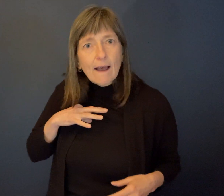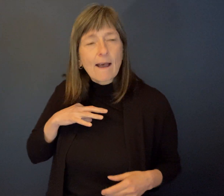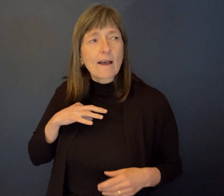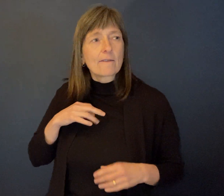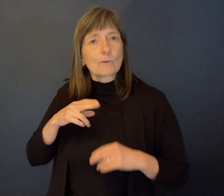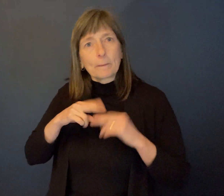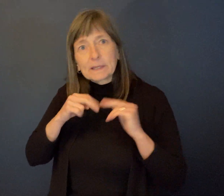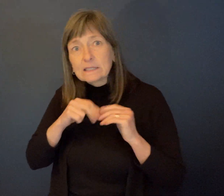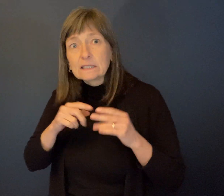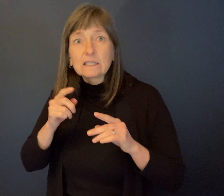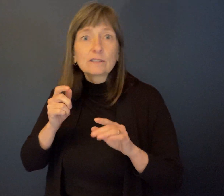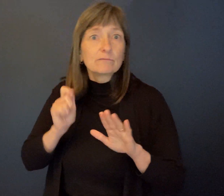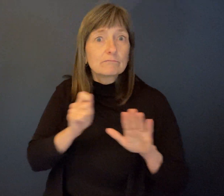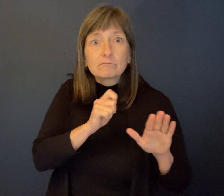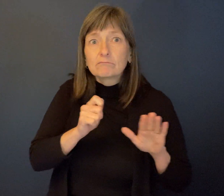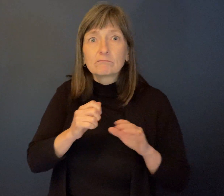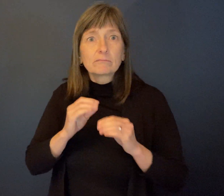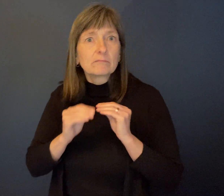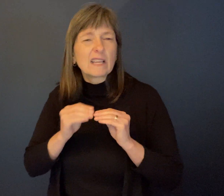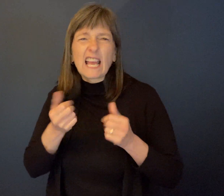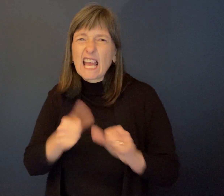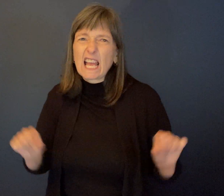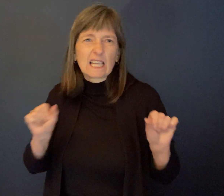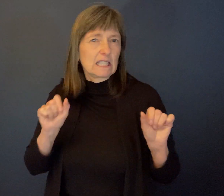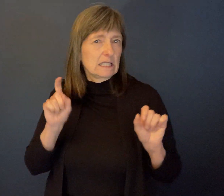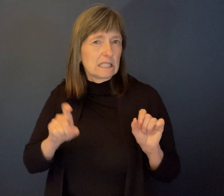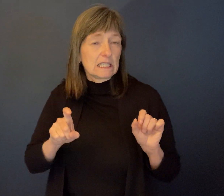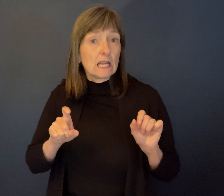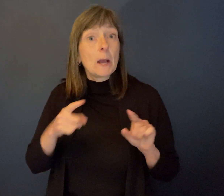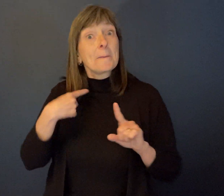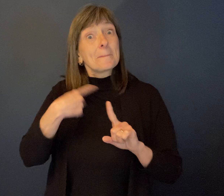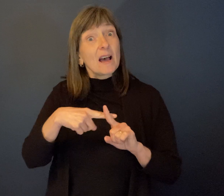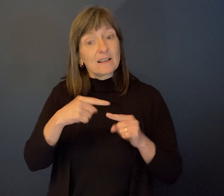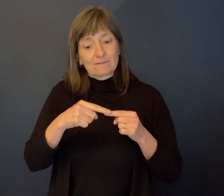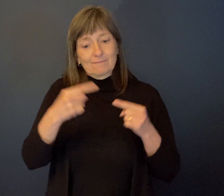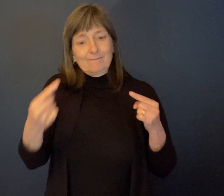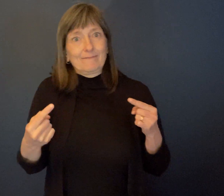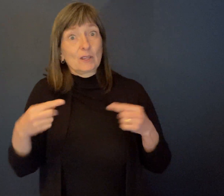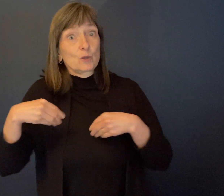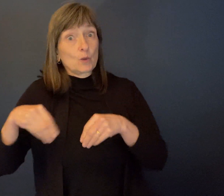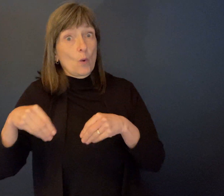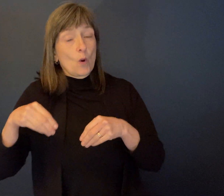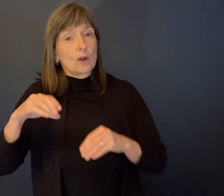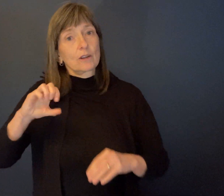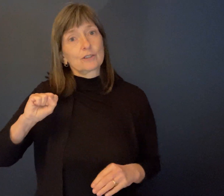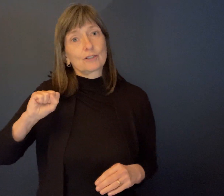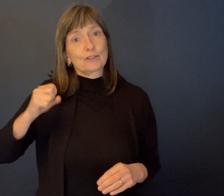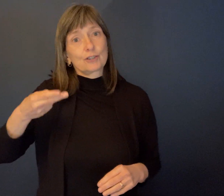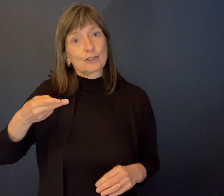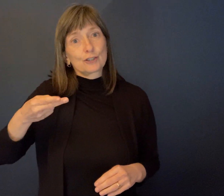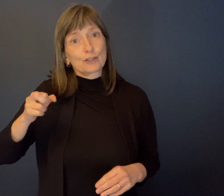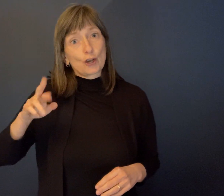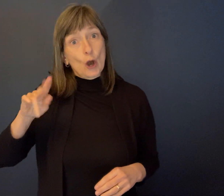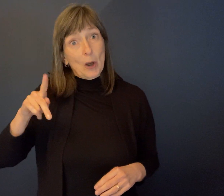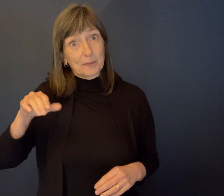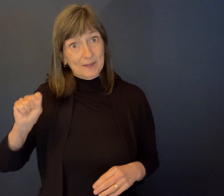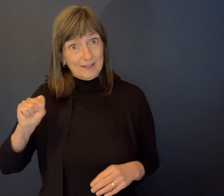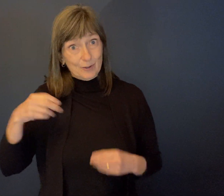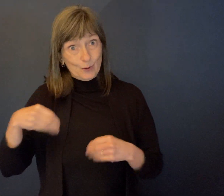And we were located, the camp was located directly across from Sharp's door. Oh, on Thorpe and Road. On Thorpe and Road, yeah. So